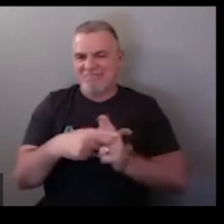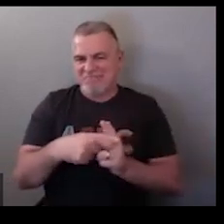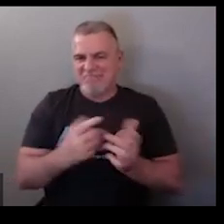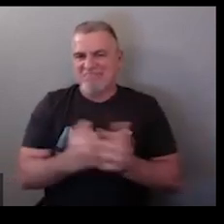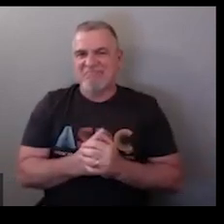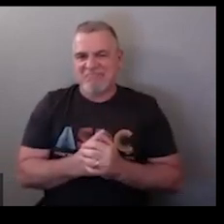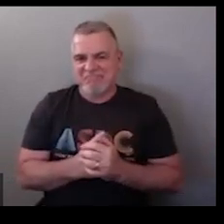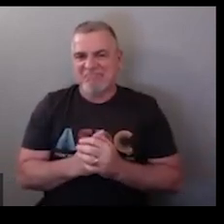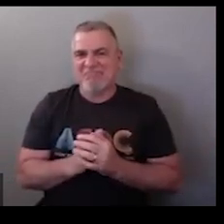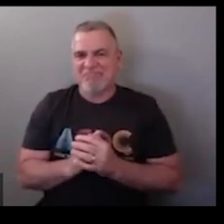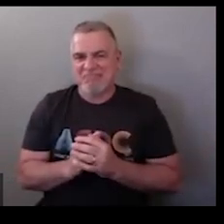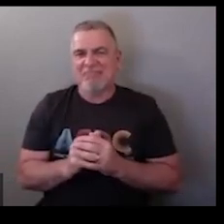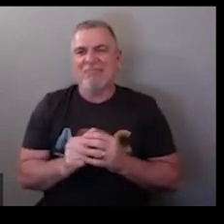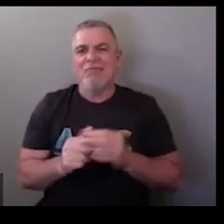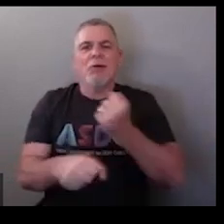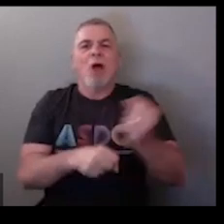mechanic